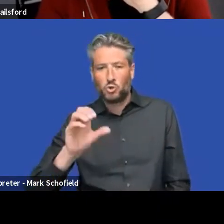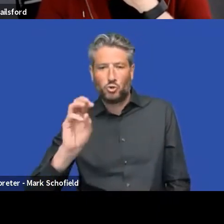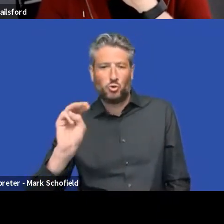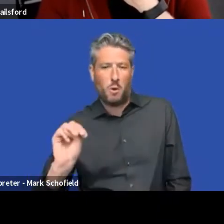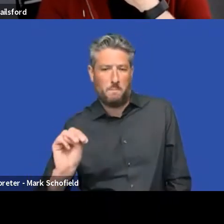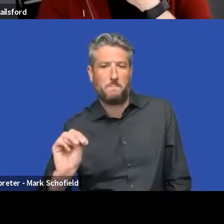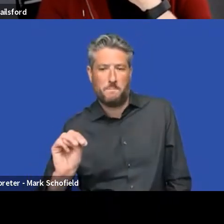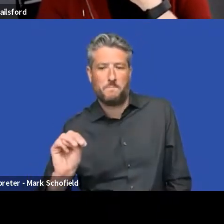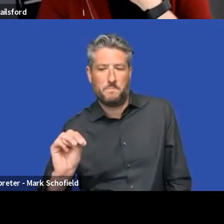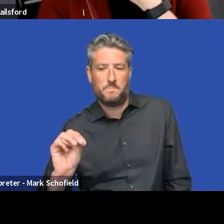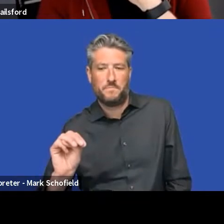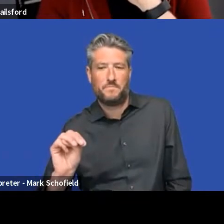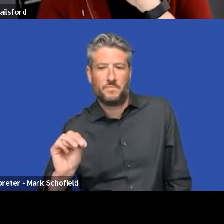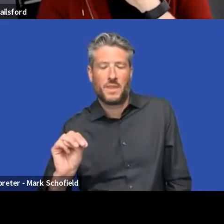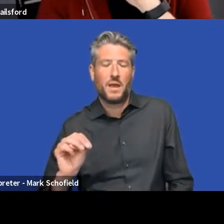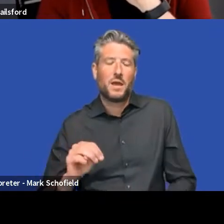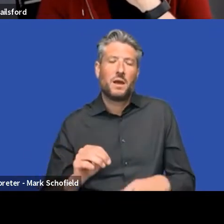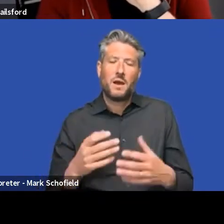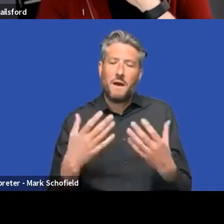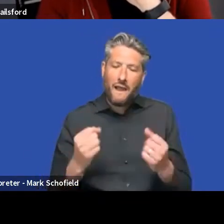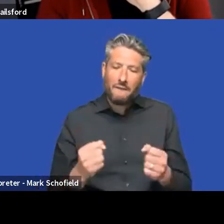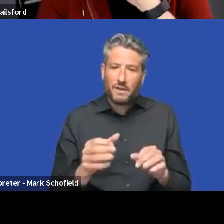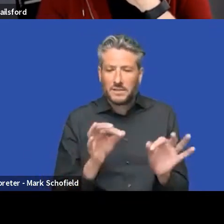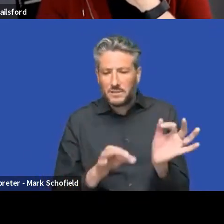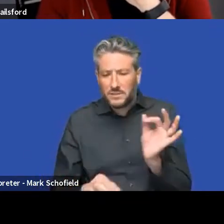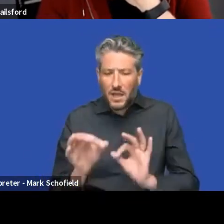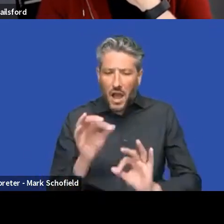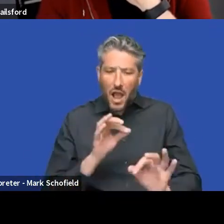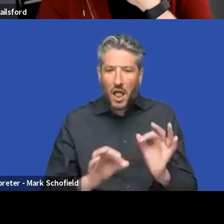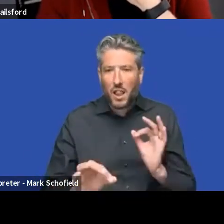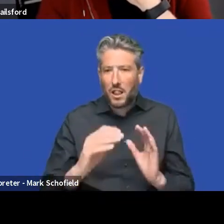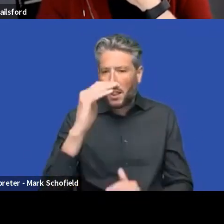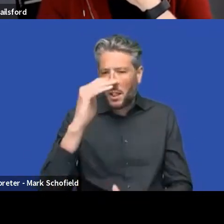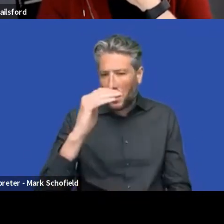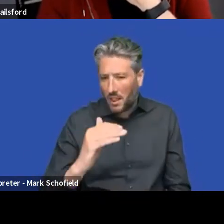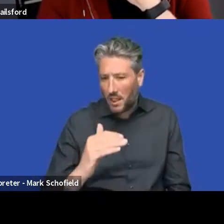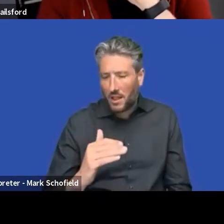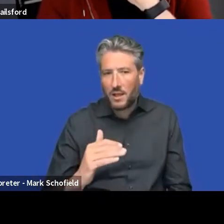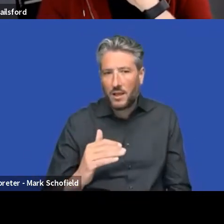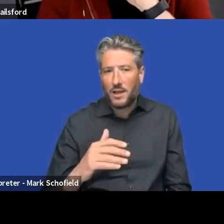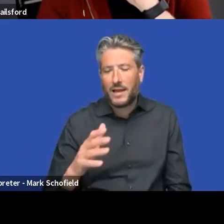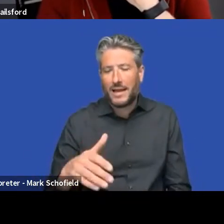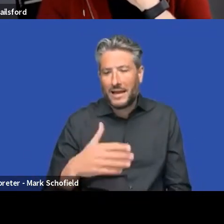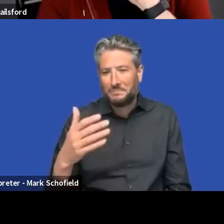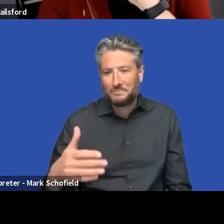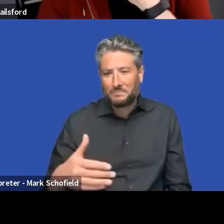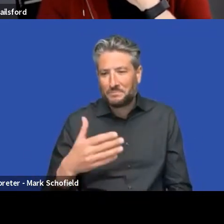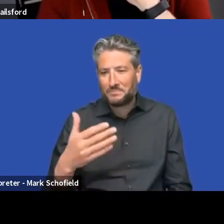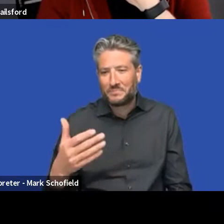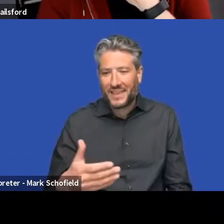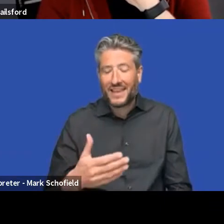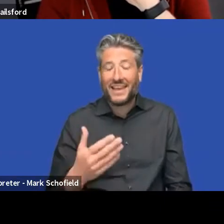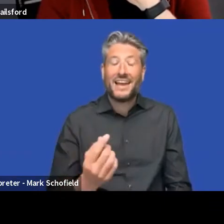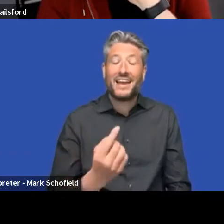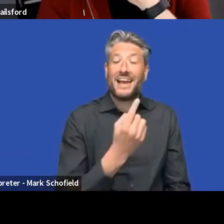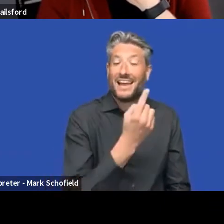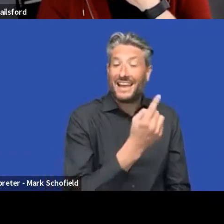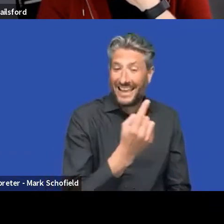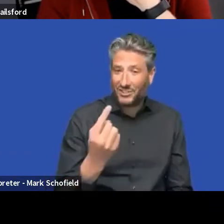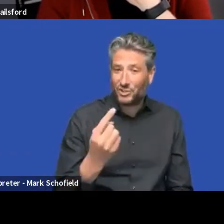styles that are styling or the style that is styling, each component is then styled